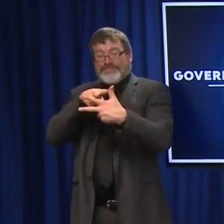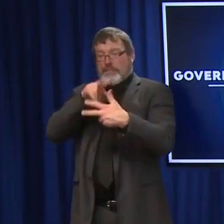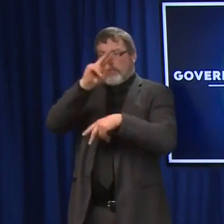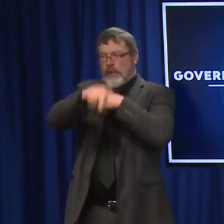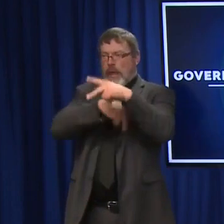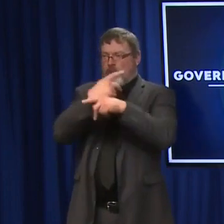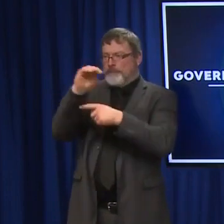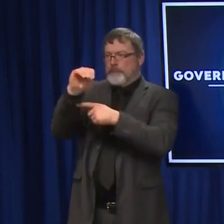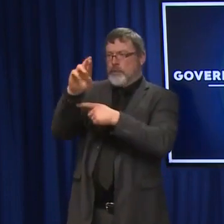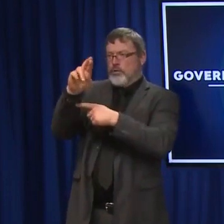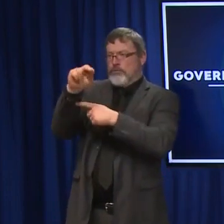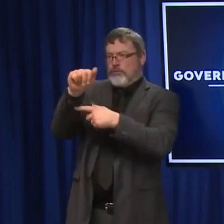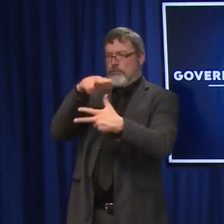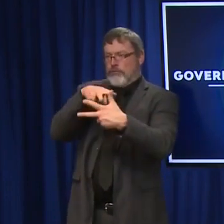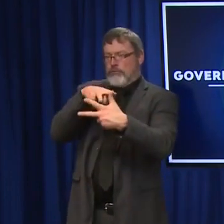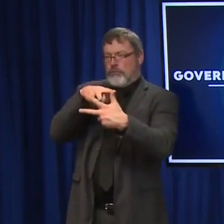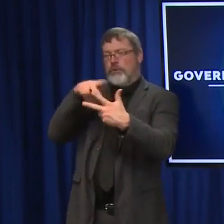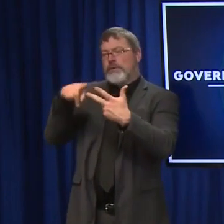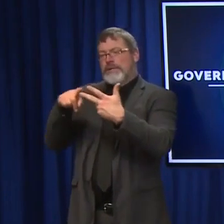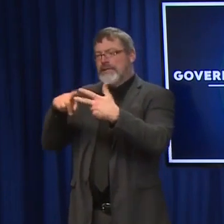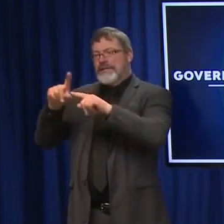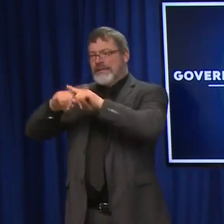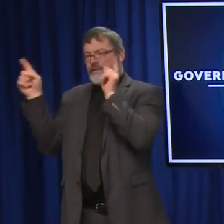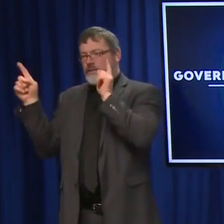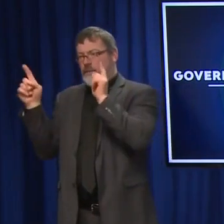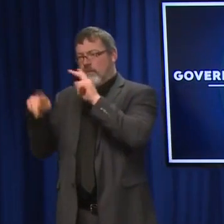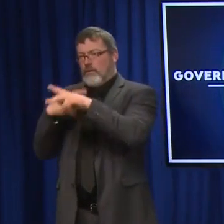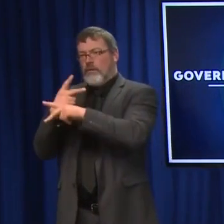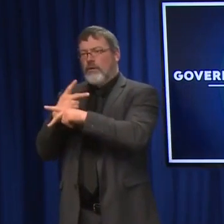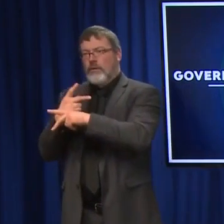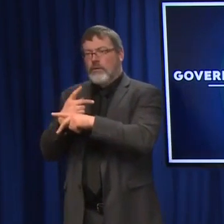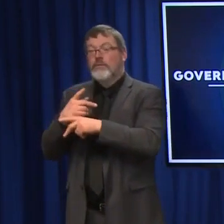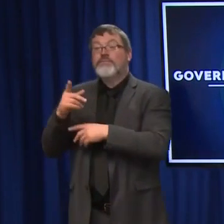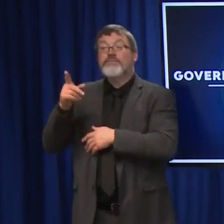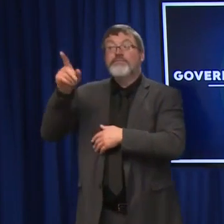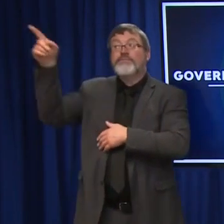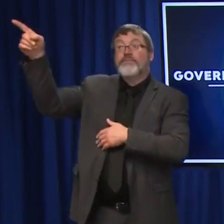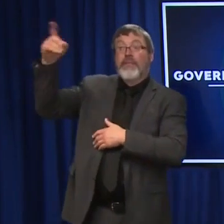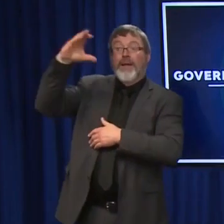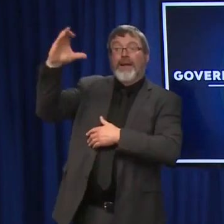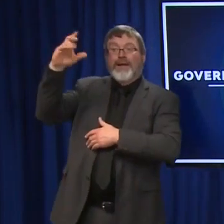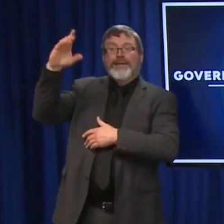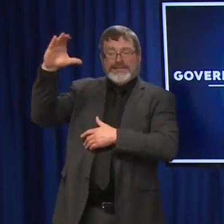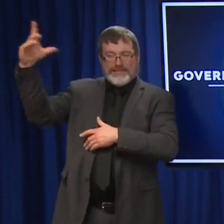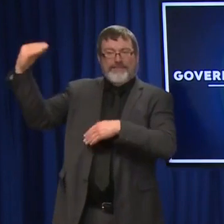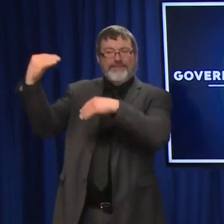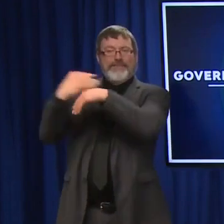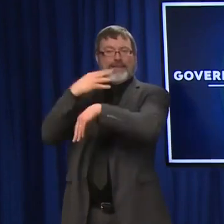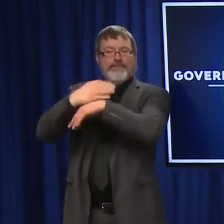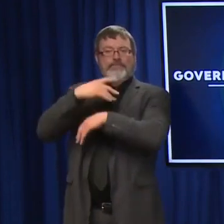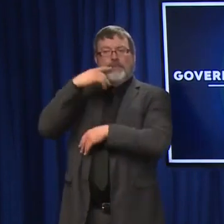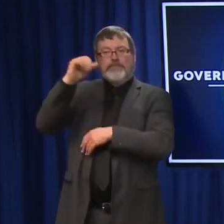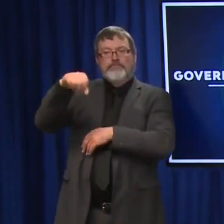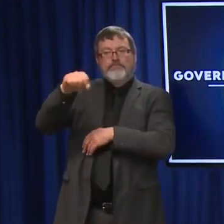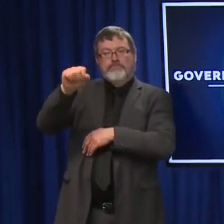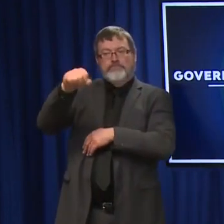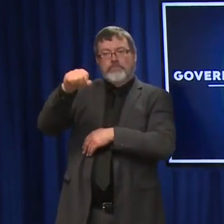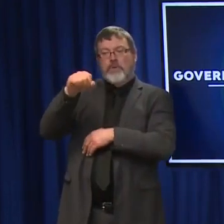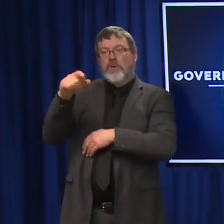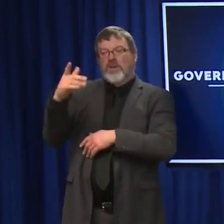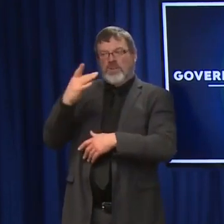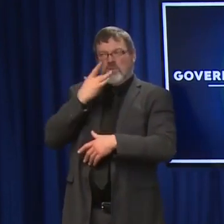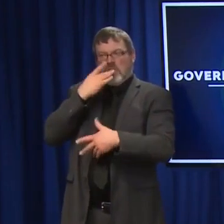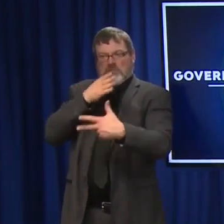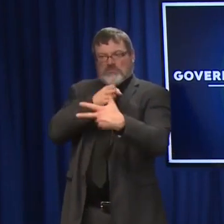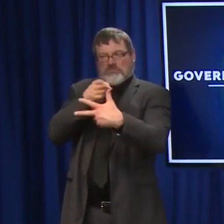absolutely right. The CDC end of last week came out with a recommendation, a preferential recommendation recommending